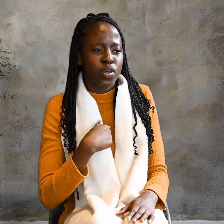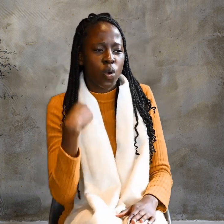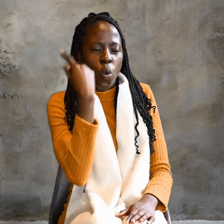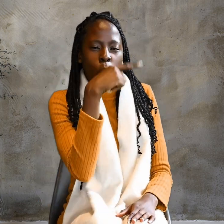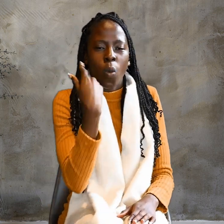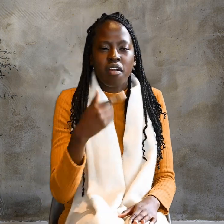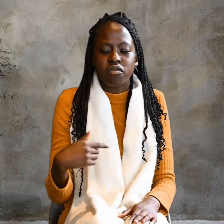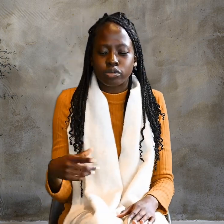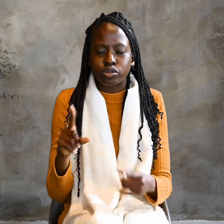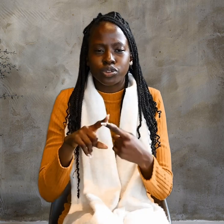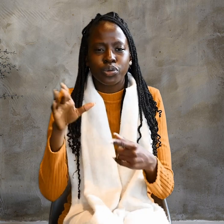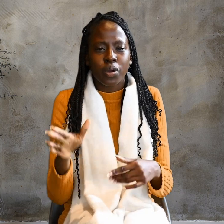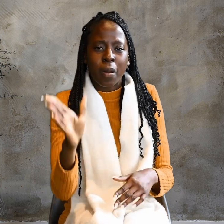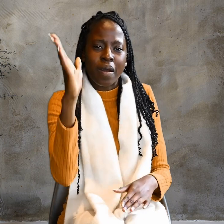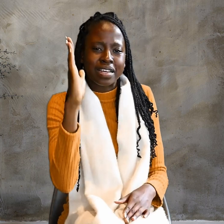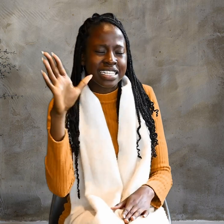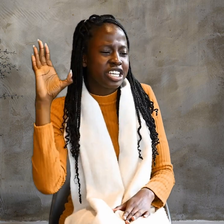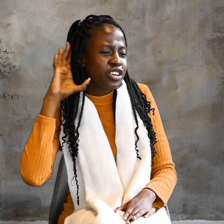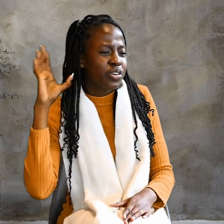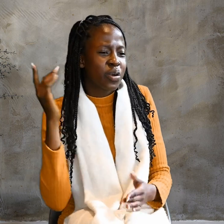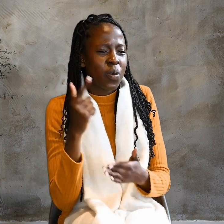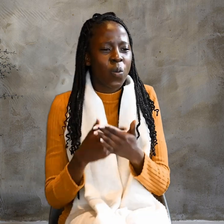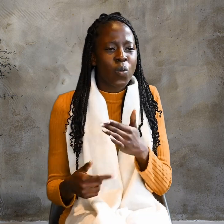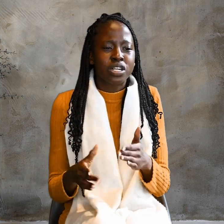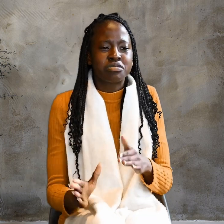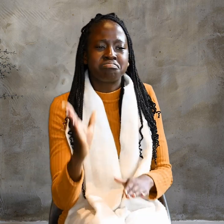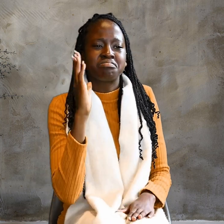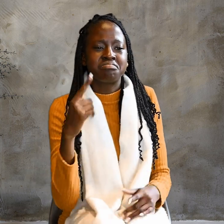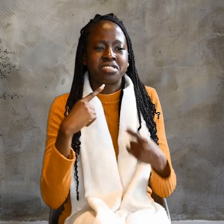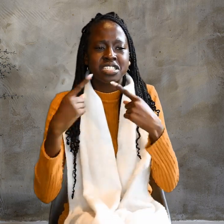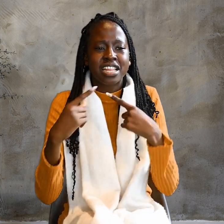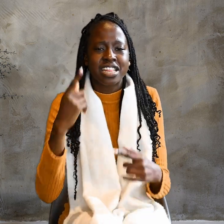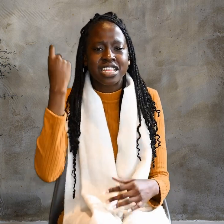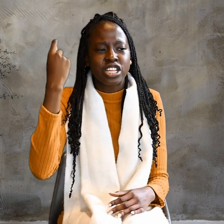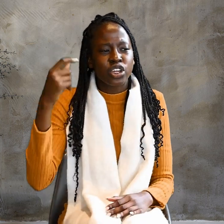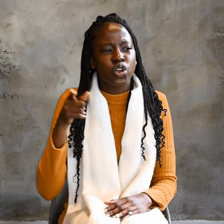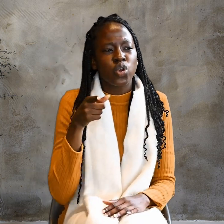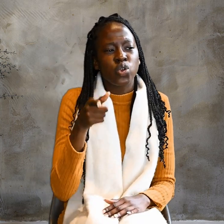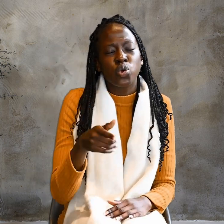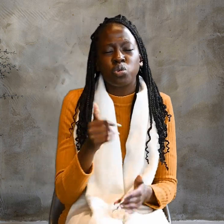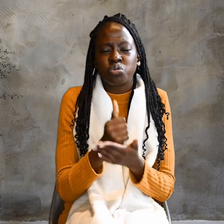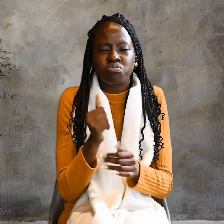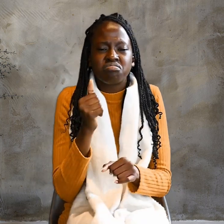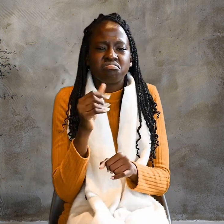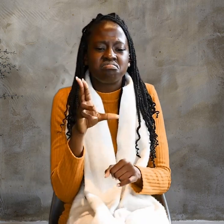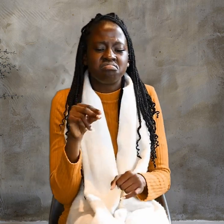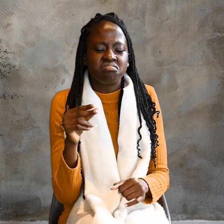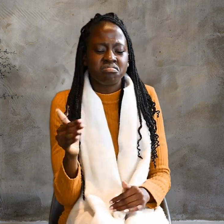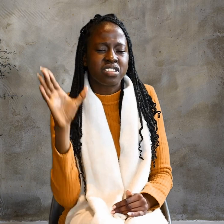says. The reason you do not hear, Is that you do not belong to God.